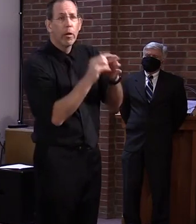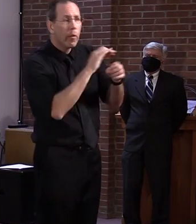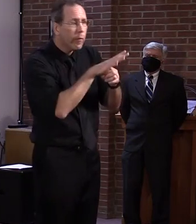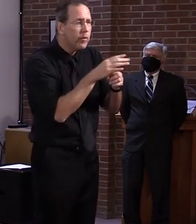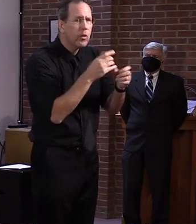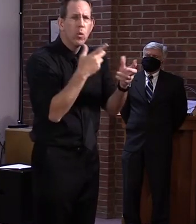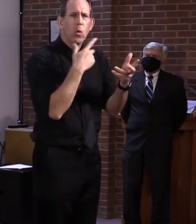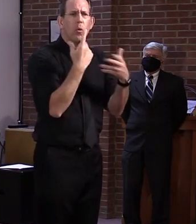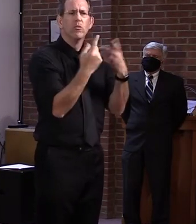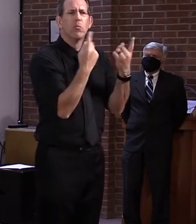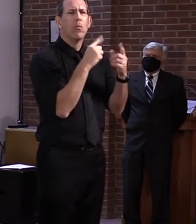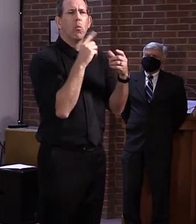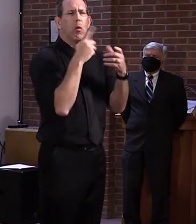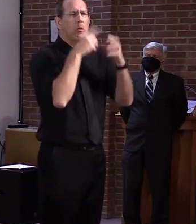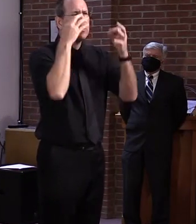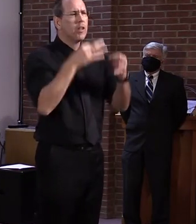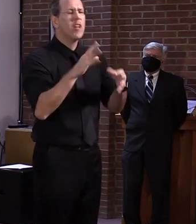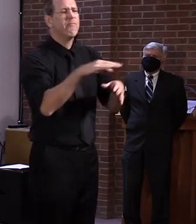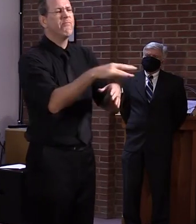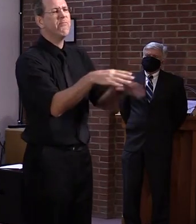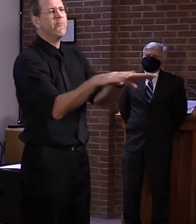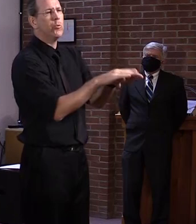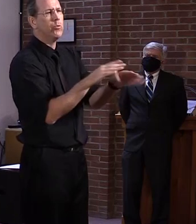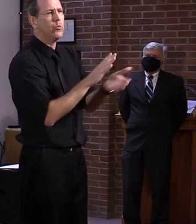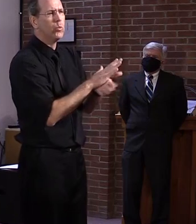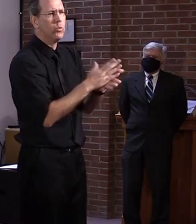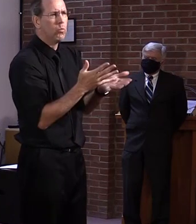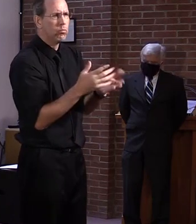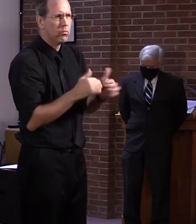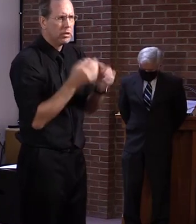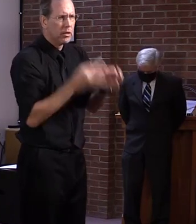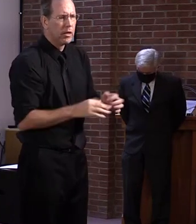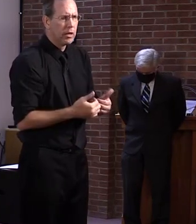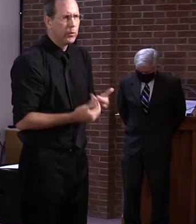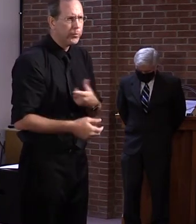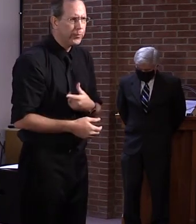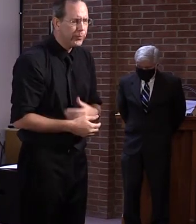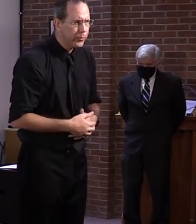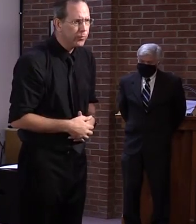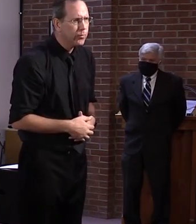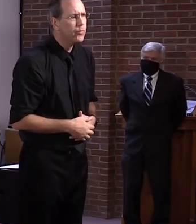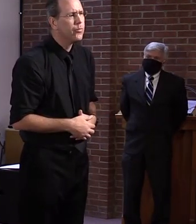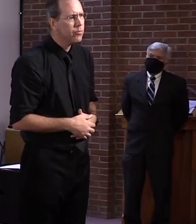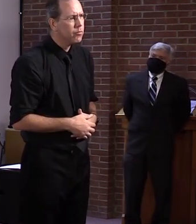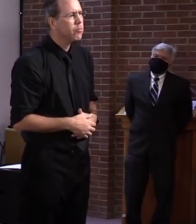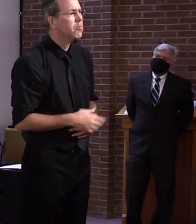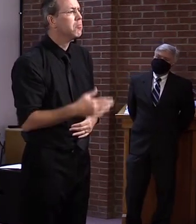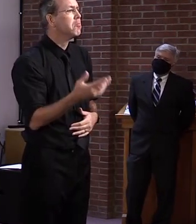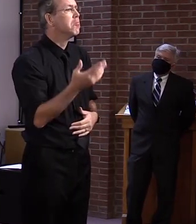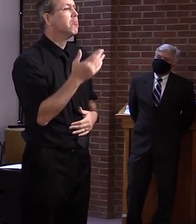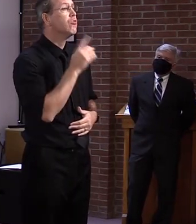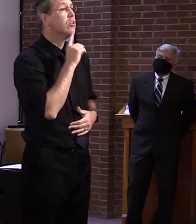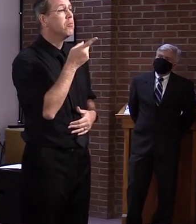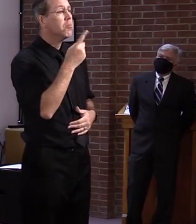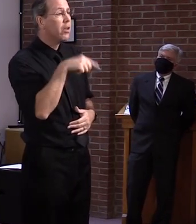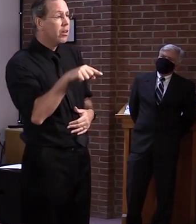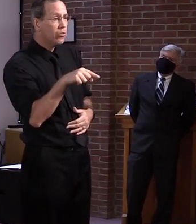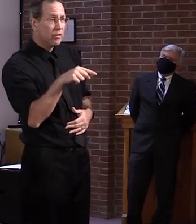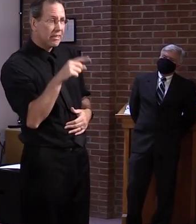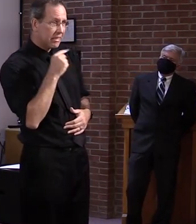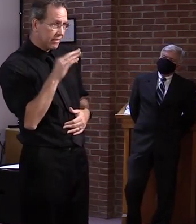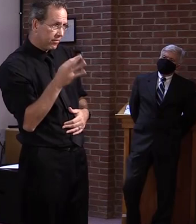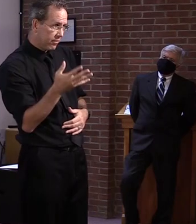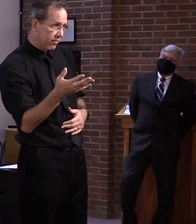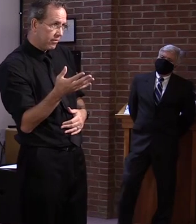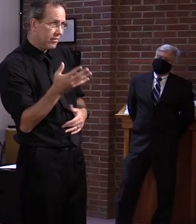we'll start to hear those specific concerns. And, you know, once again, I think in Vermont, uh, one of the nice things about our system is we have a very sort of flat chain